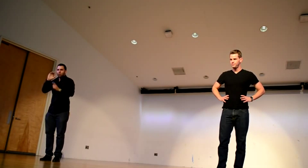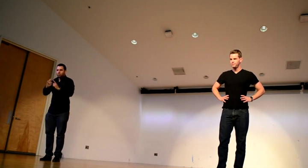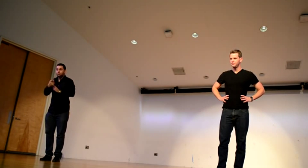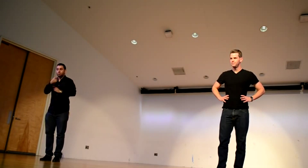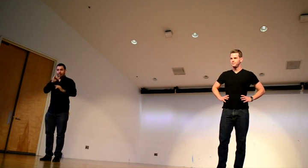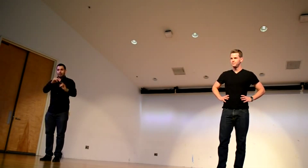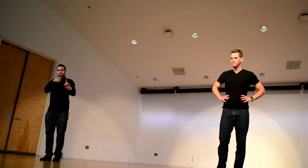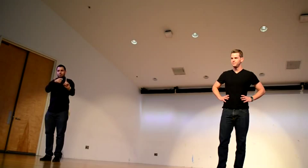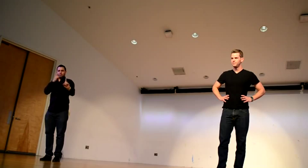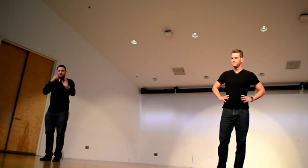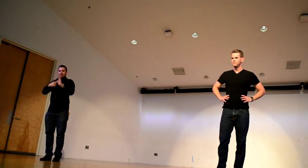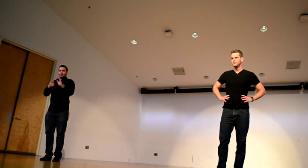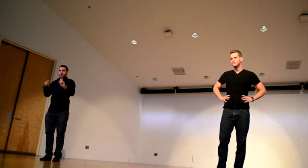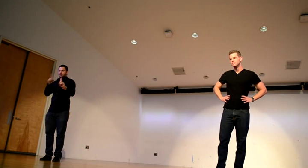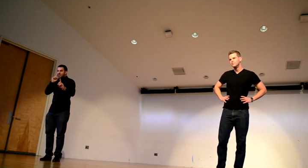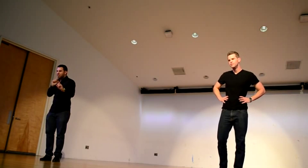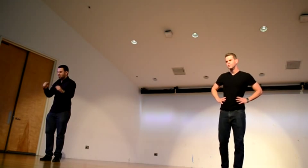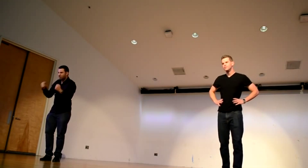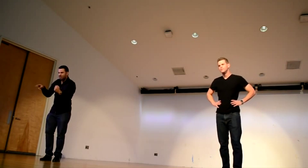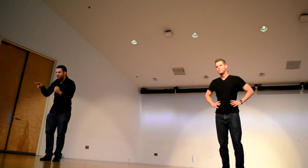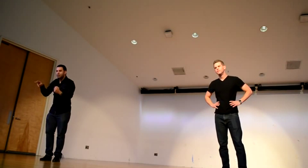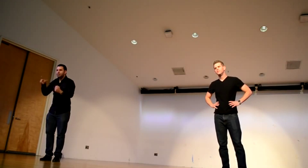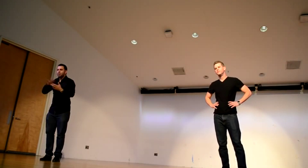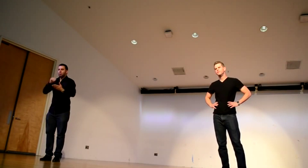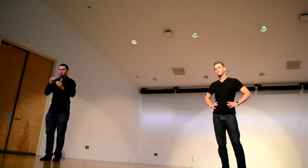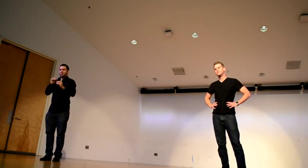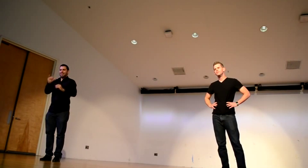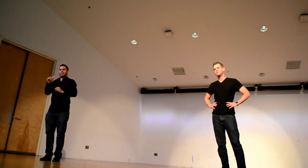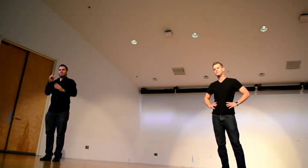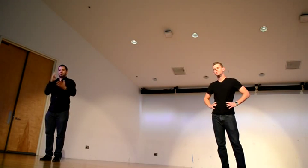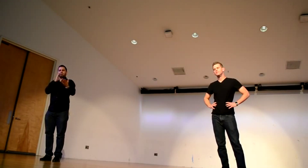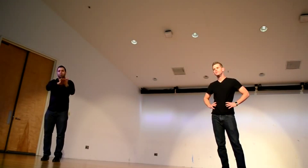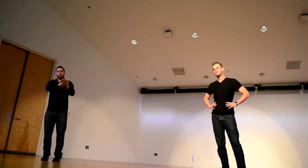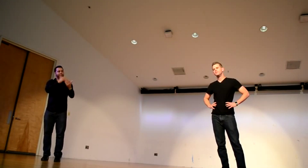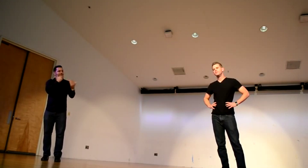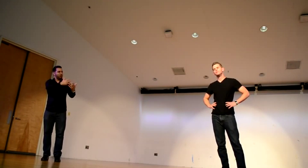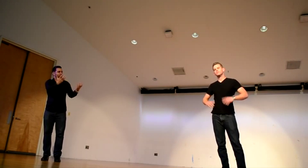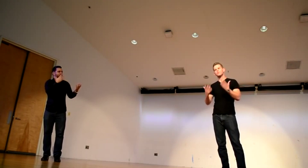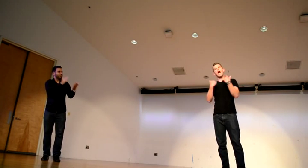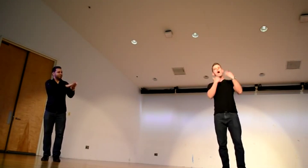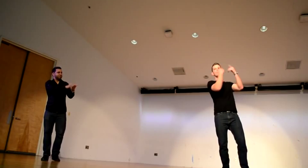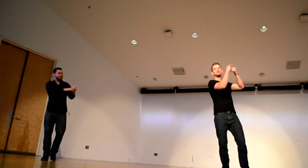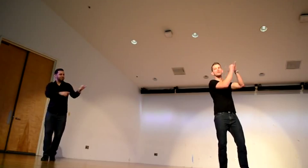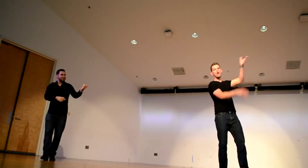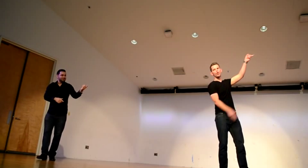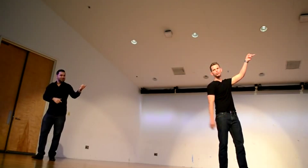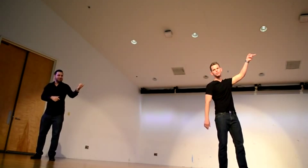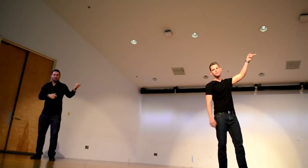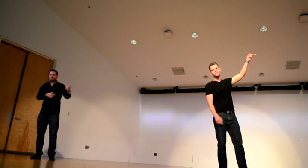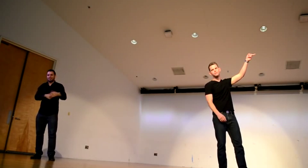they're interested in the deaf culture uh for example you know saying oh deaf people can drive you know and then uh you know